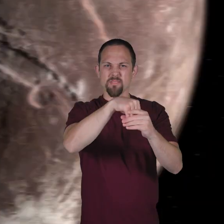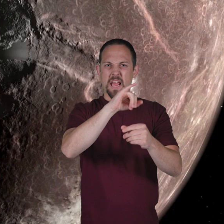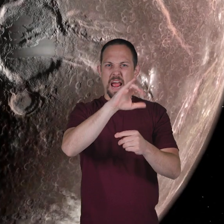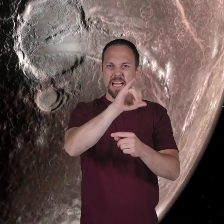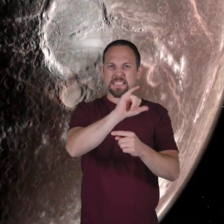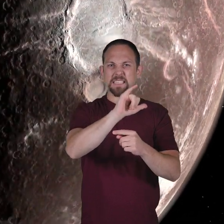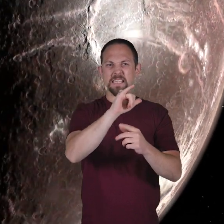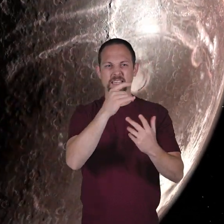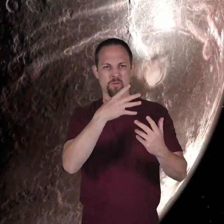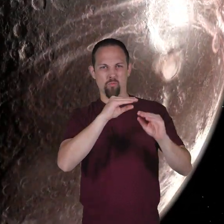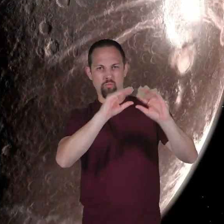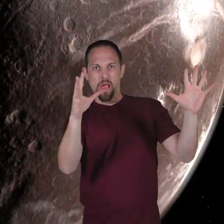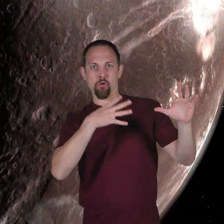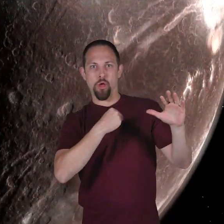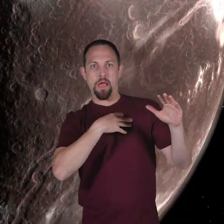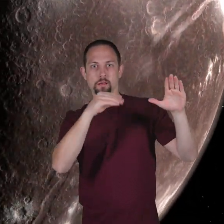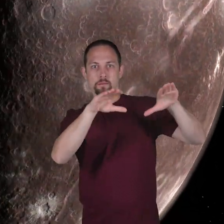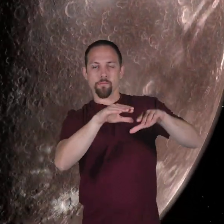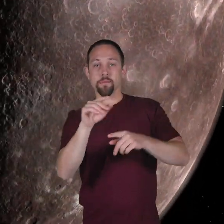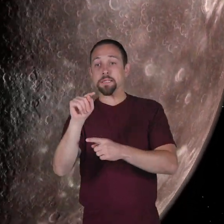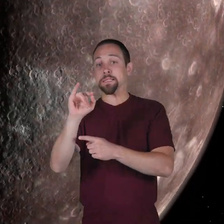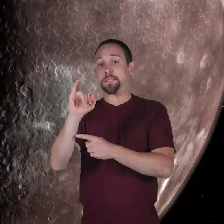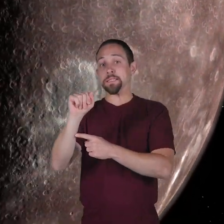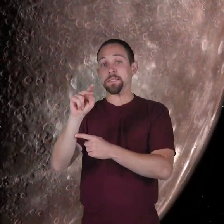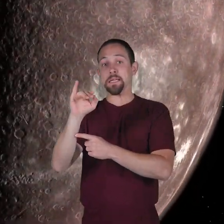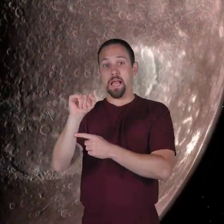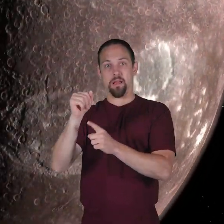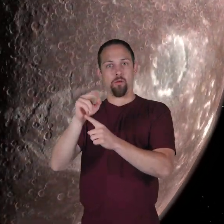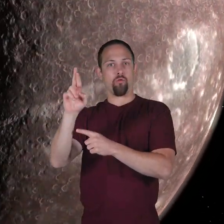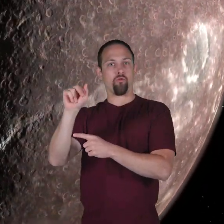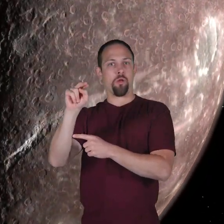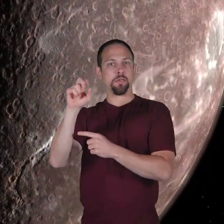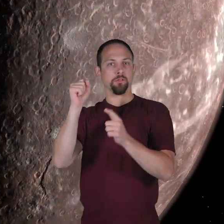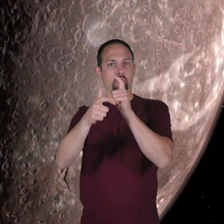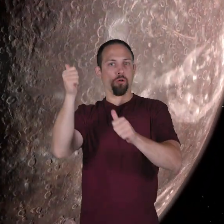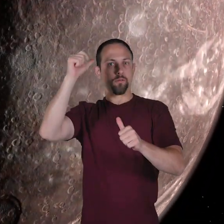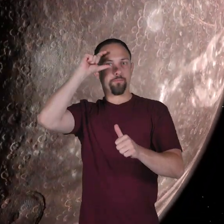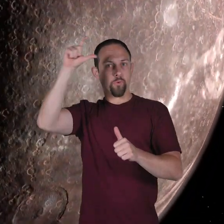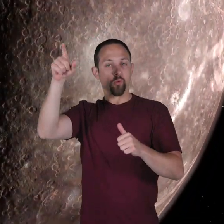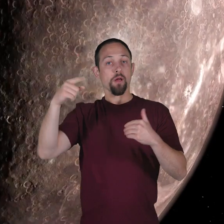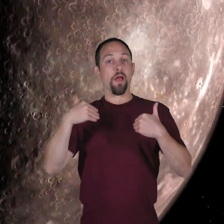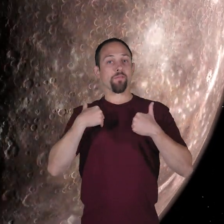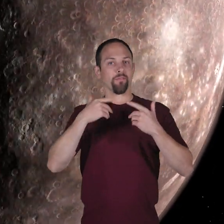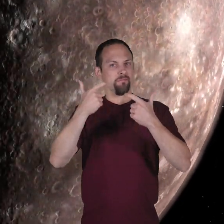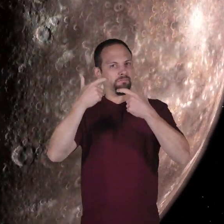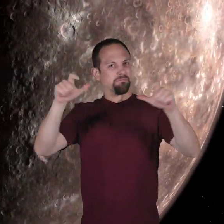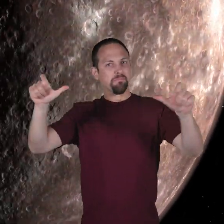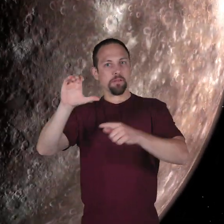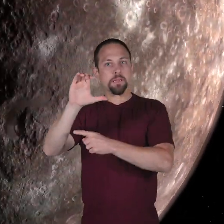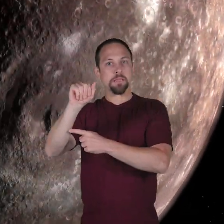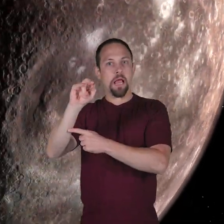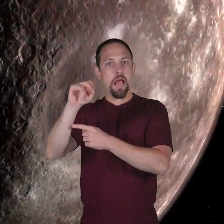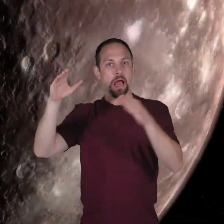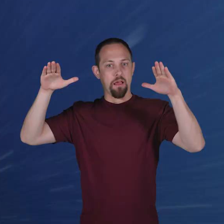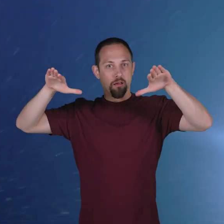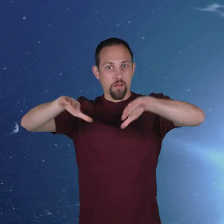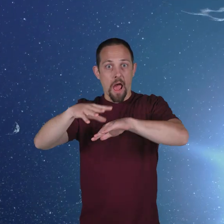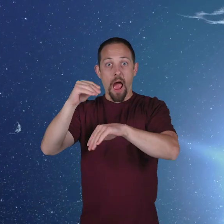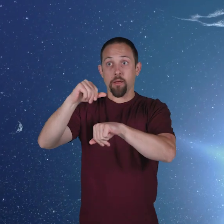Titania is Uranus' largest moon and has a surface of giant canyons and ice-covered mountains. Scientists